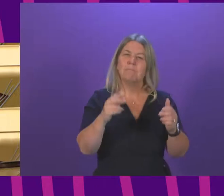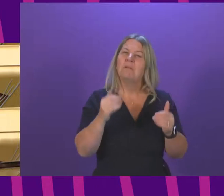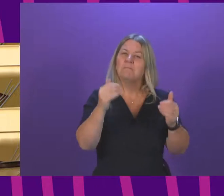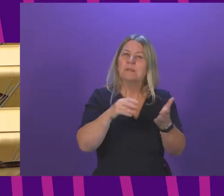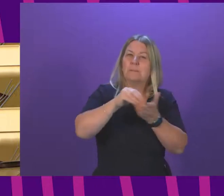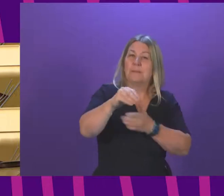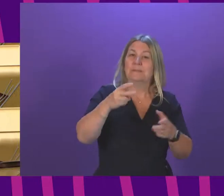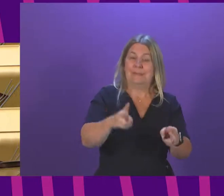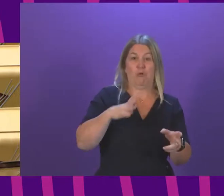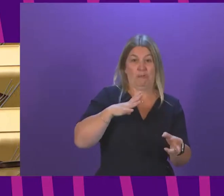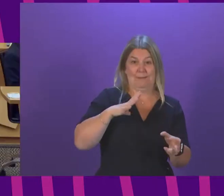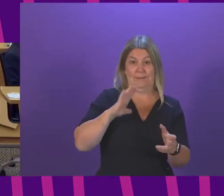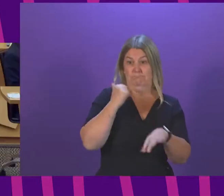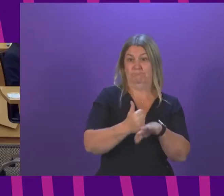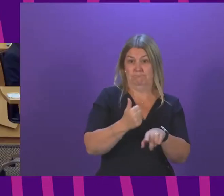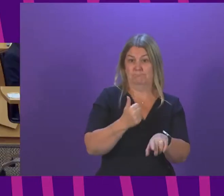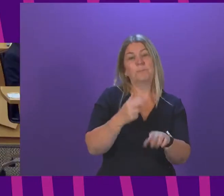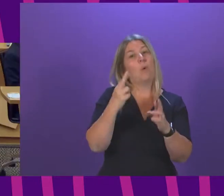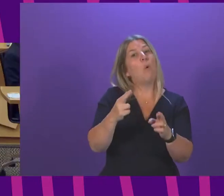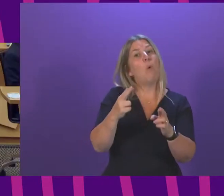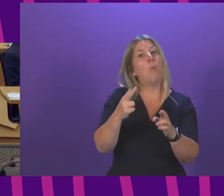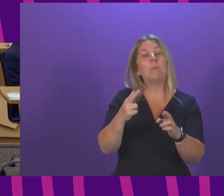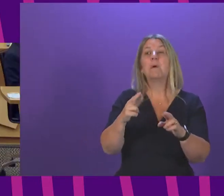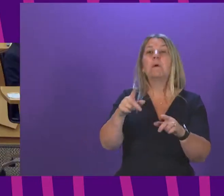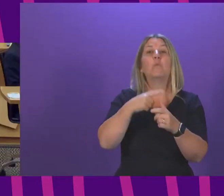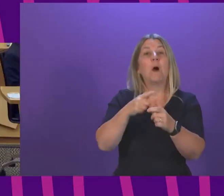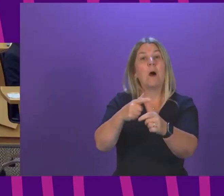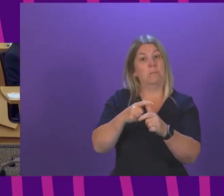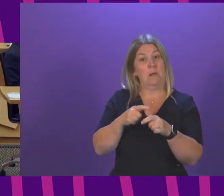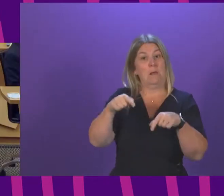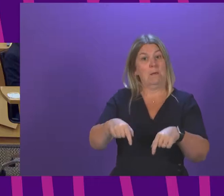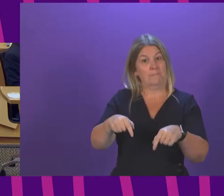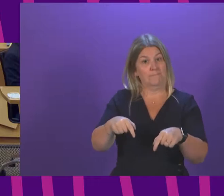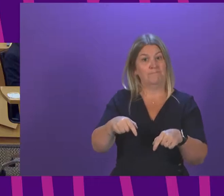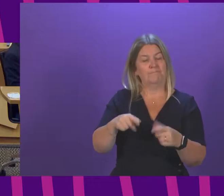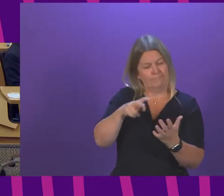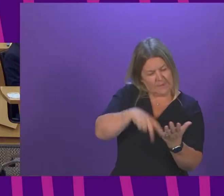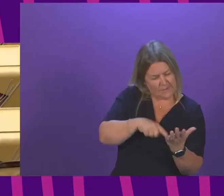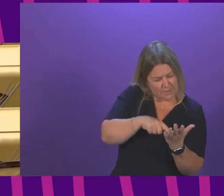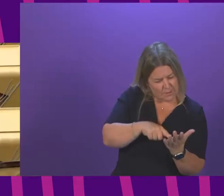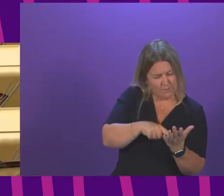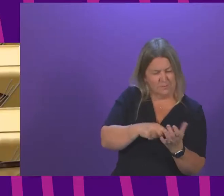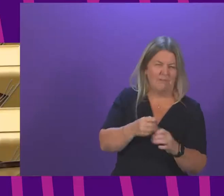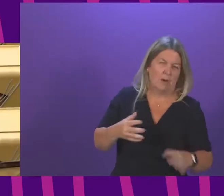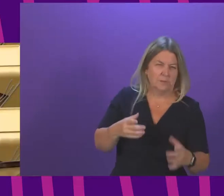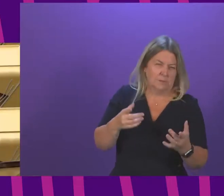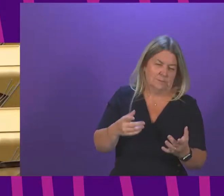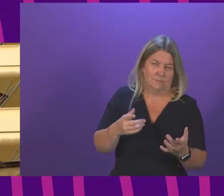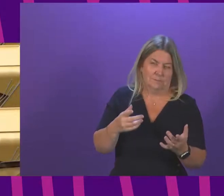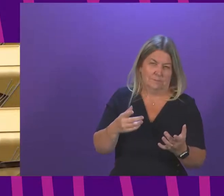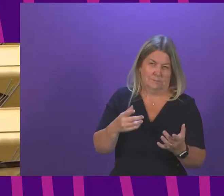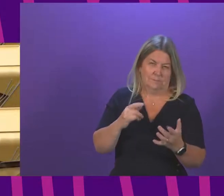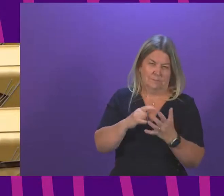that I would be confident payments could be made swiftly after the receipt of applications. And by swiftly, I suspect I should put some